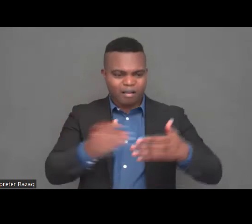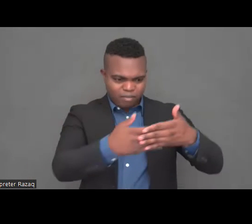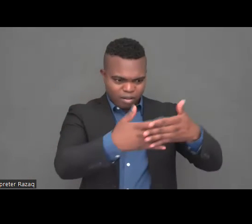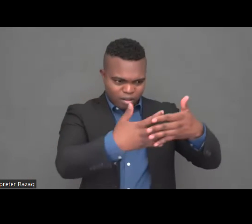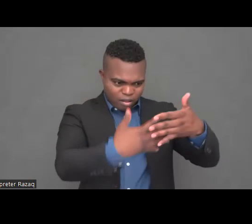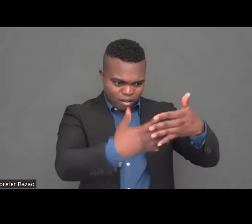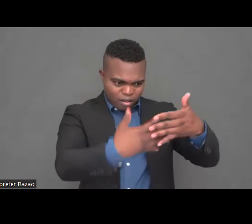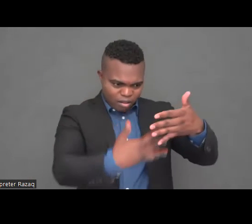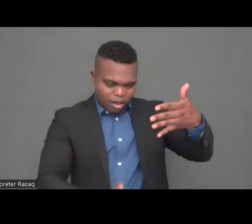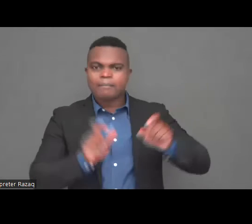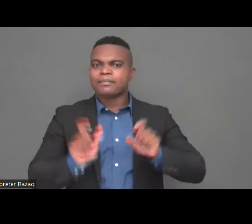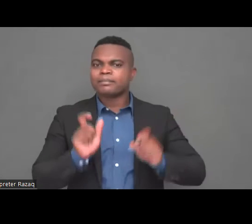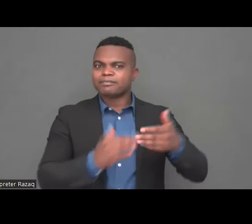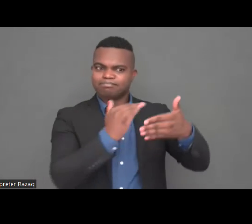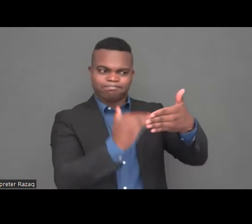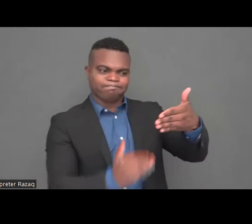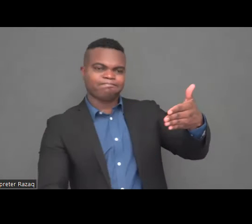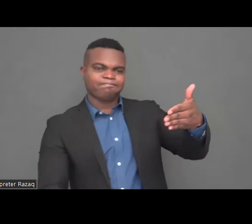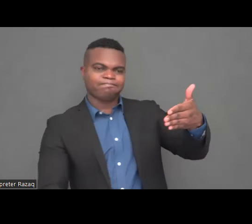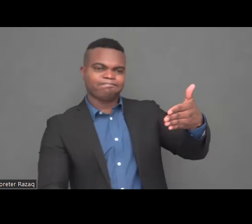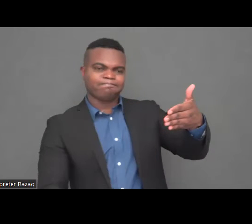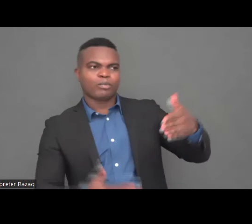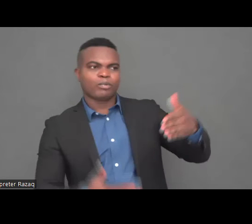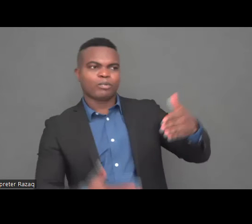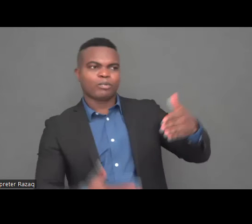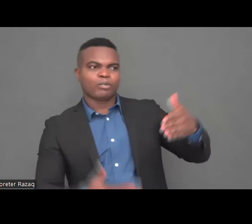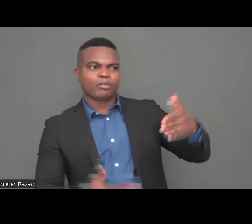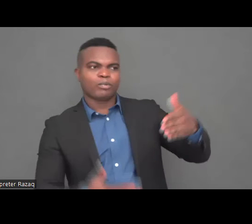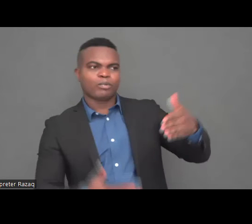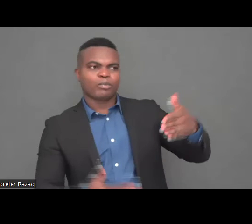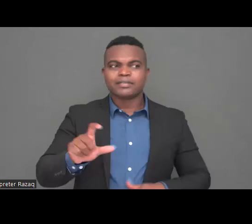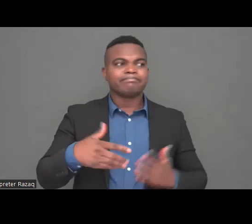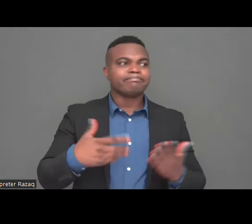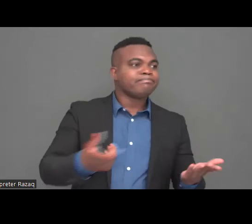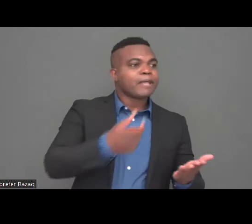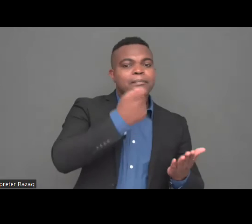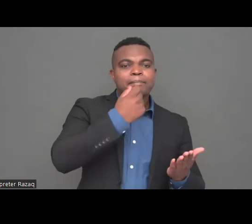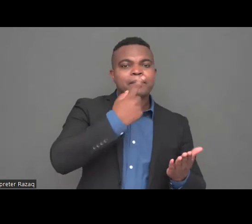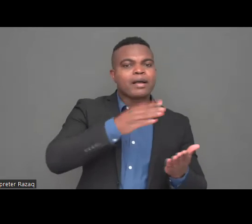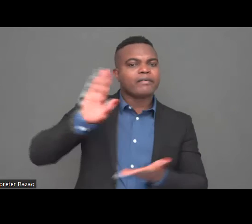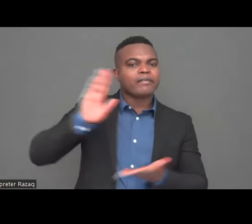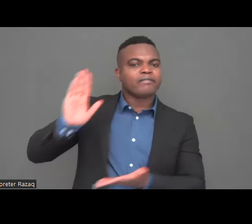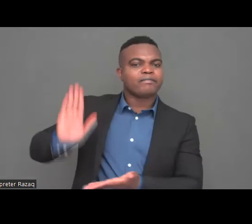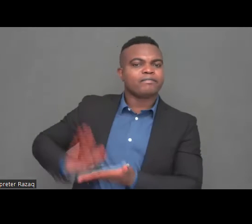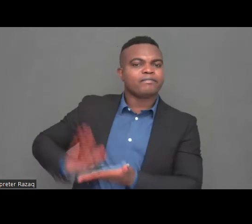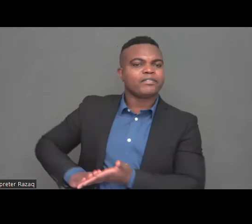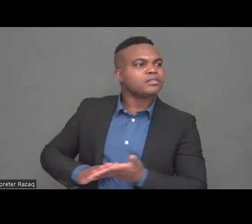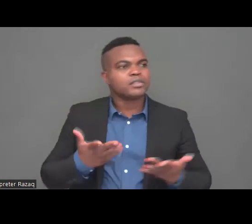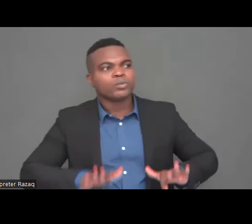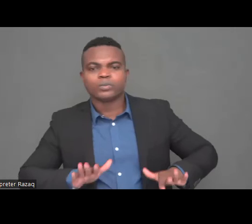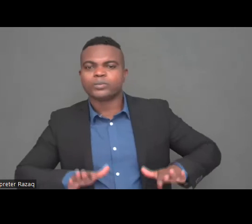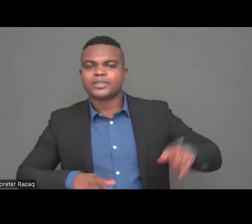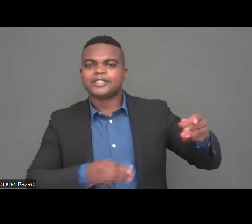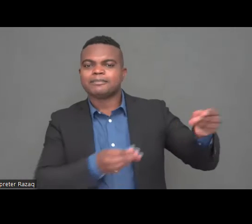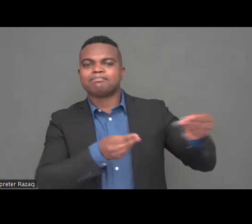People lost their jobs. The family, those in the family who are employed